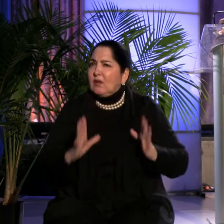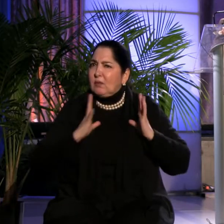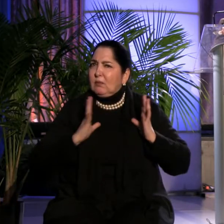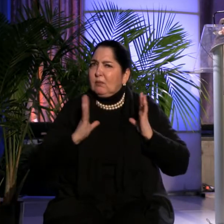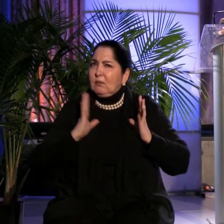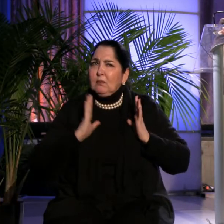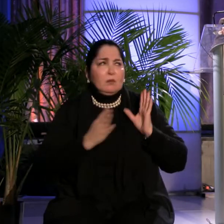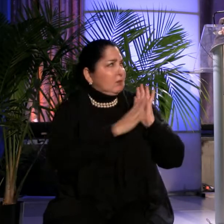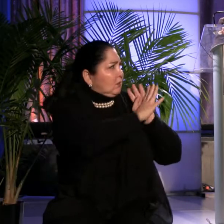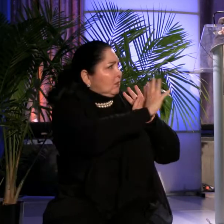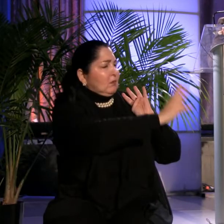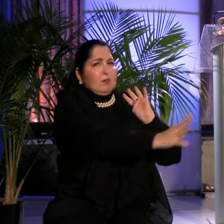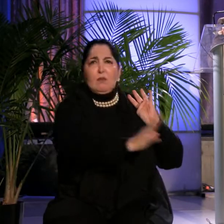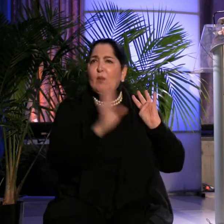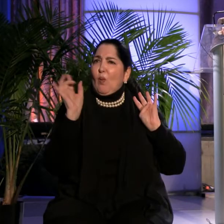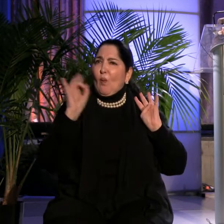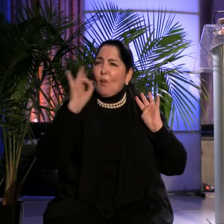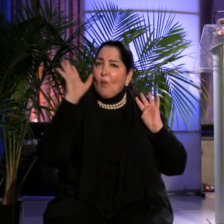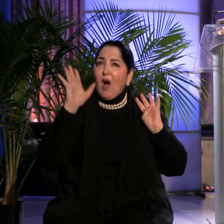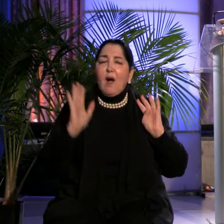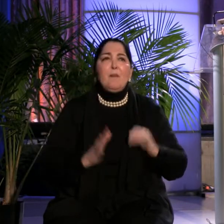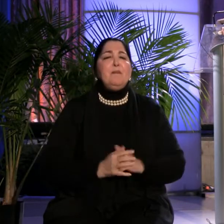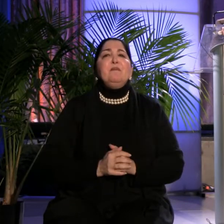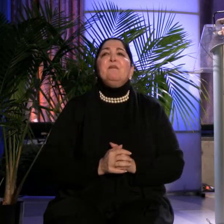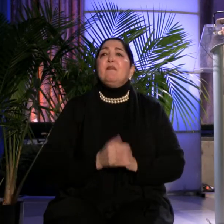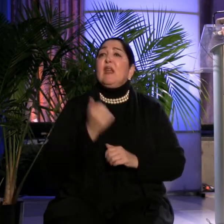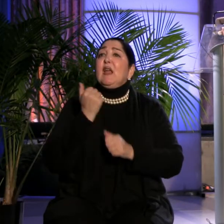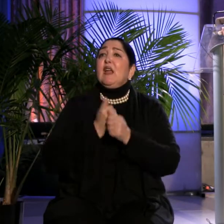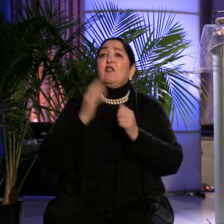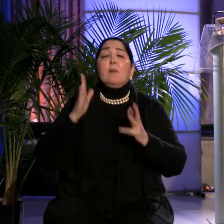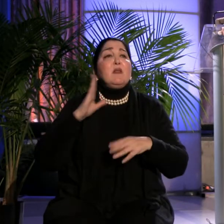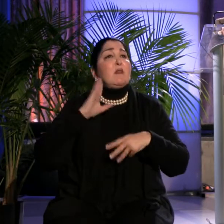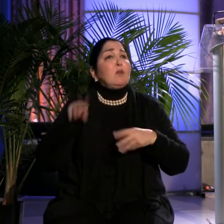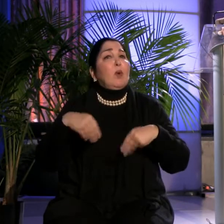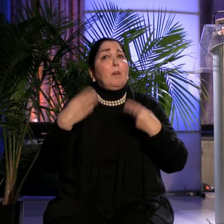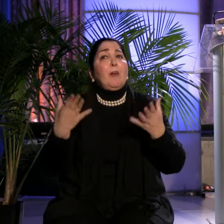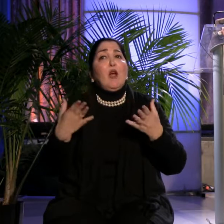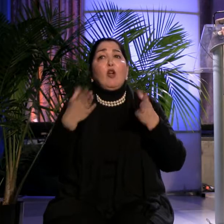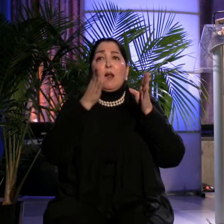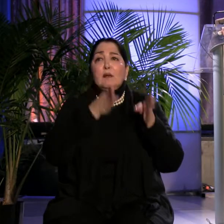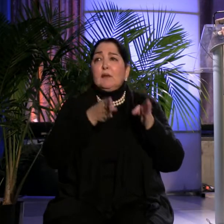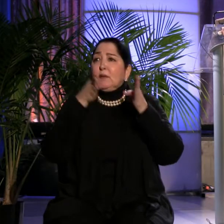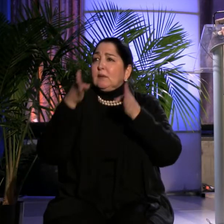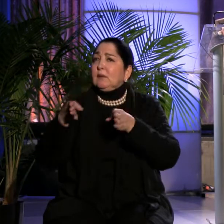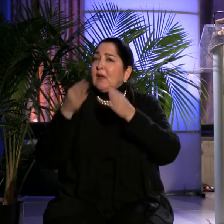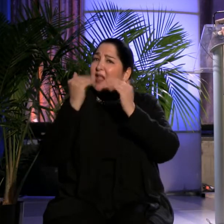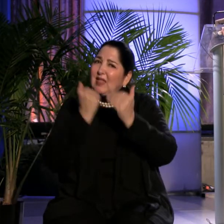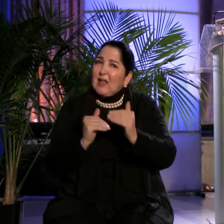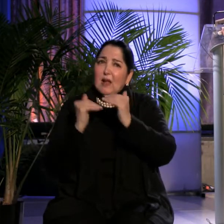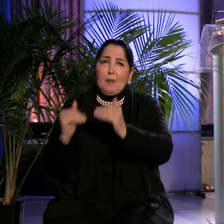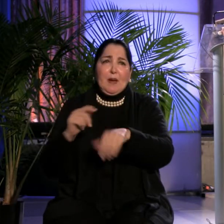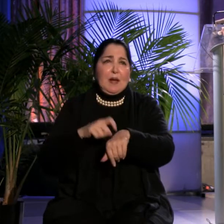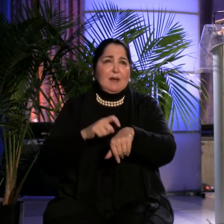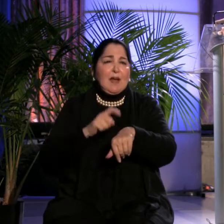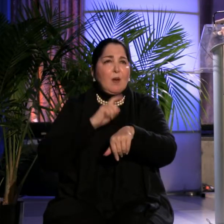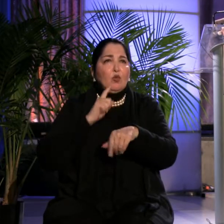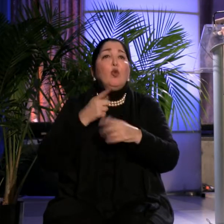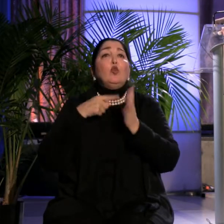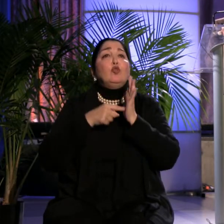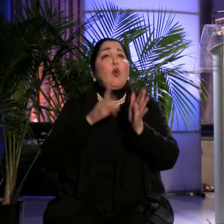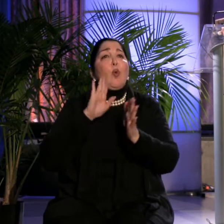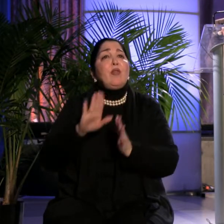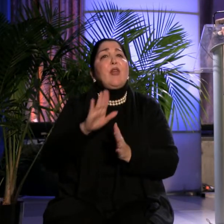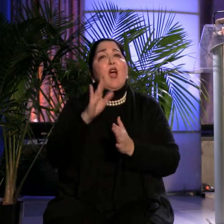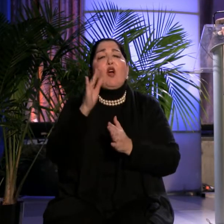Rachel indicated, each of the speakers has prepared a presentation to focus on the arc of their journey as an artist.